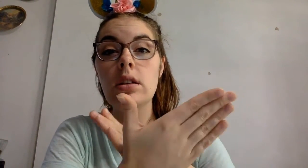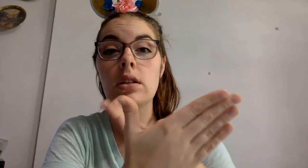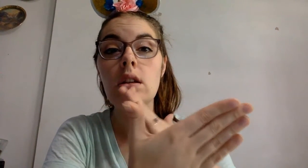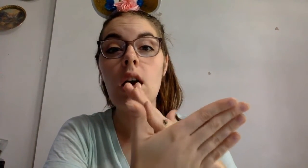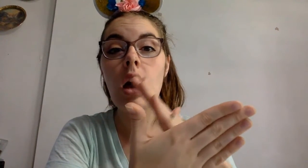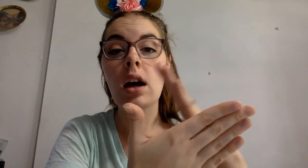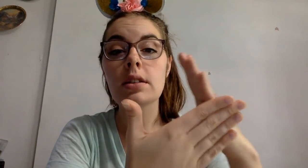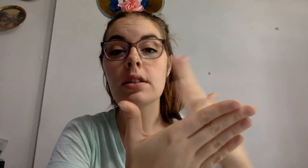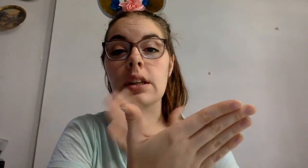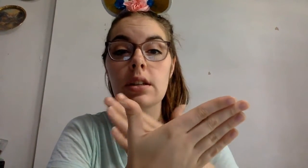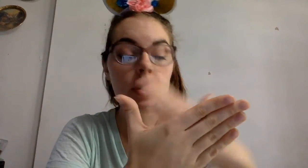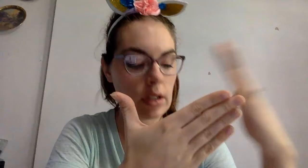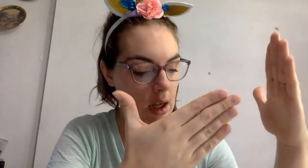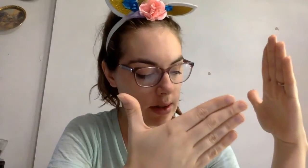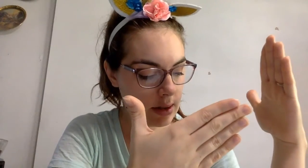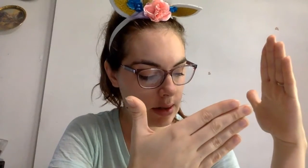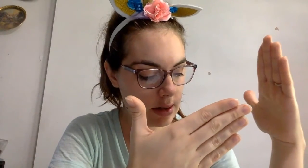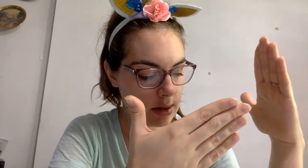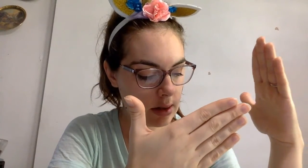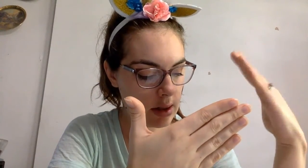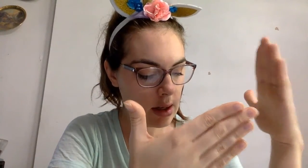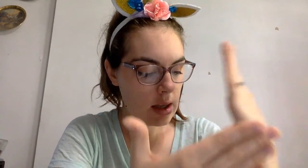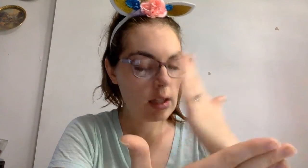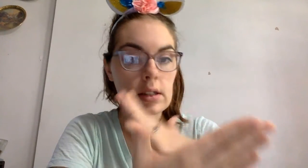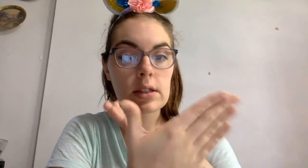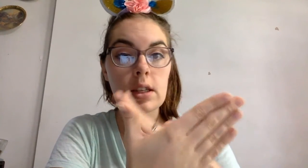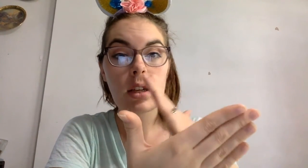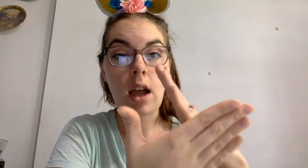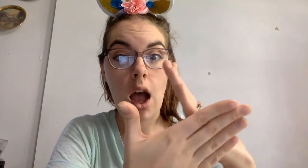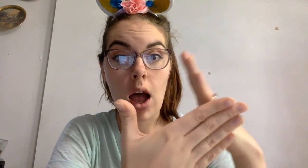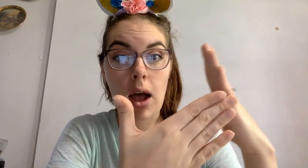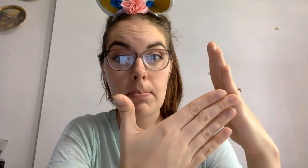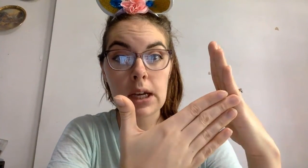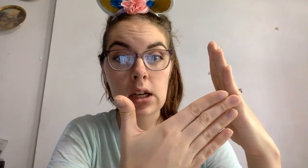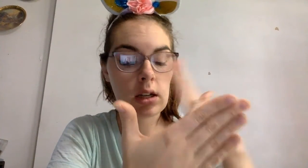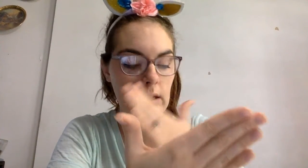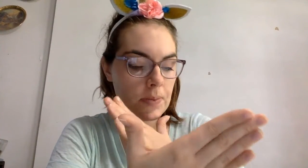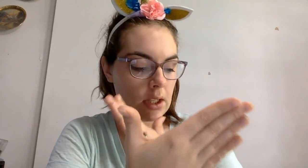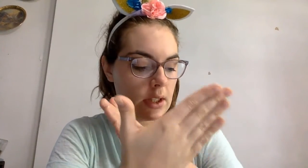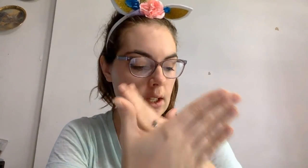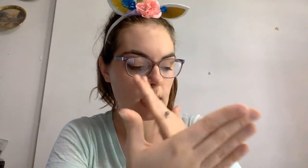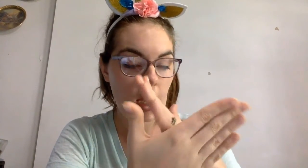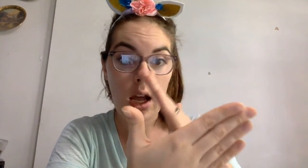N. Ah. T. Nat. T. Uh. B. T. Tu.